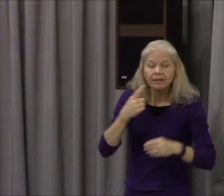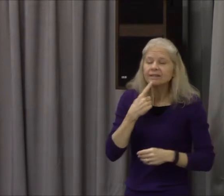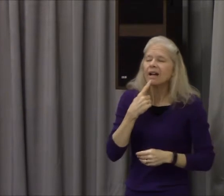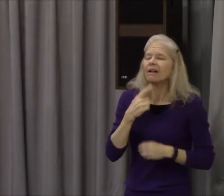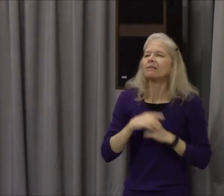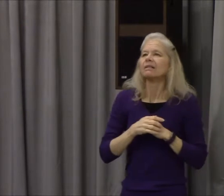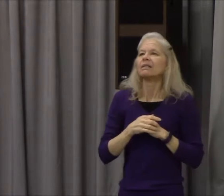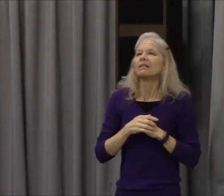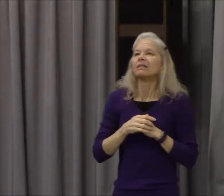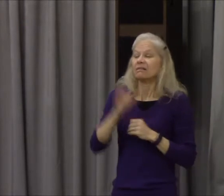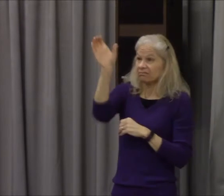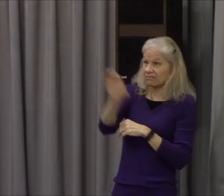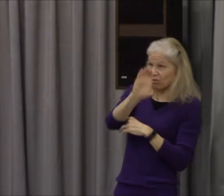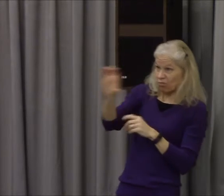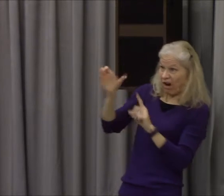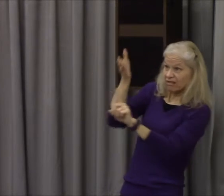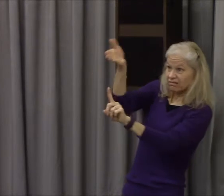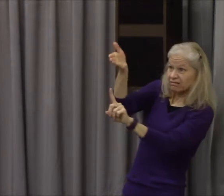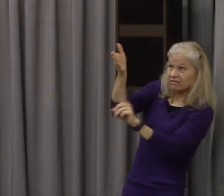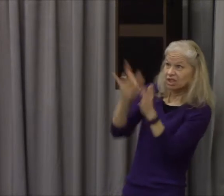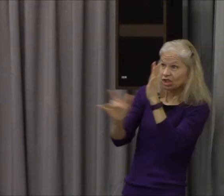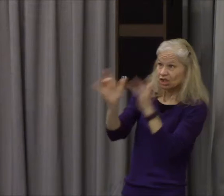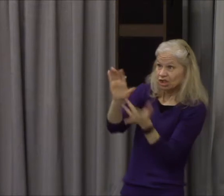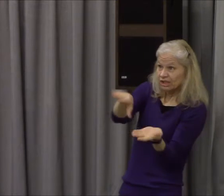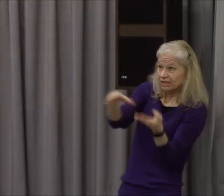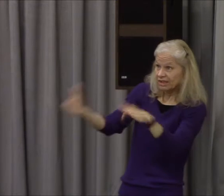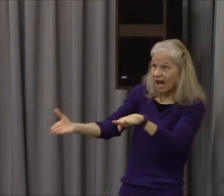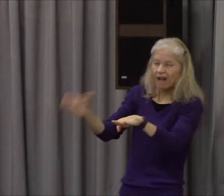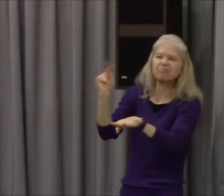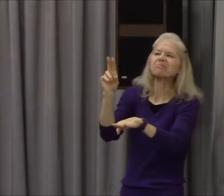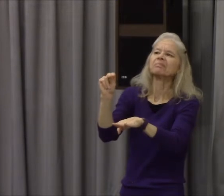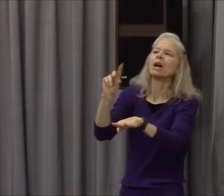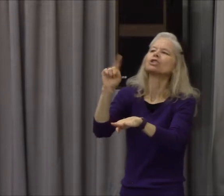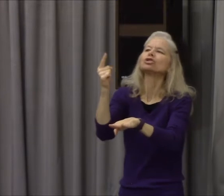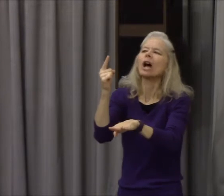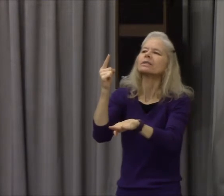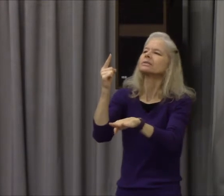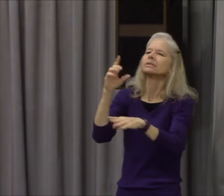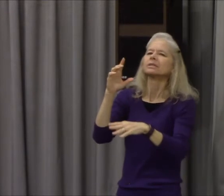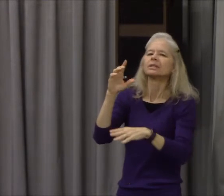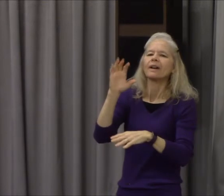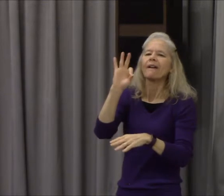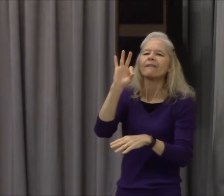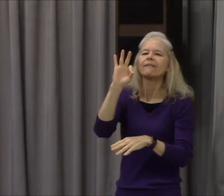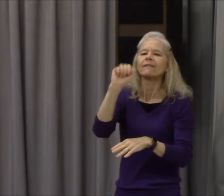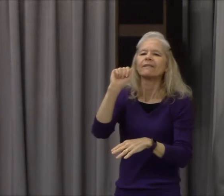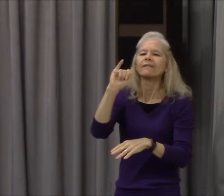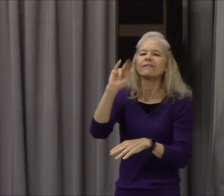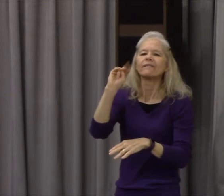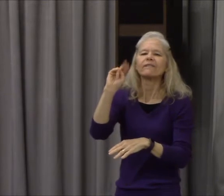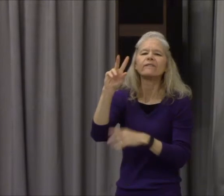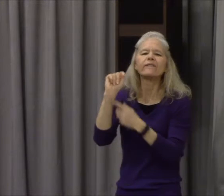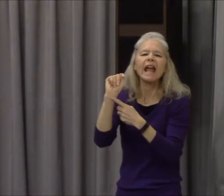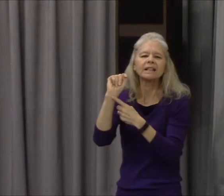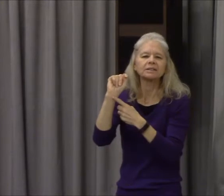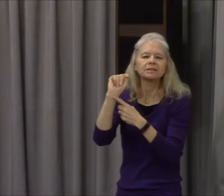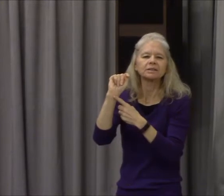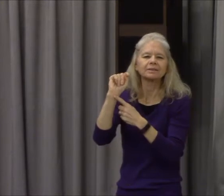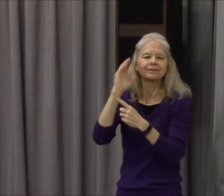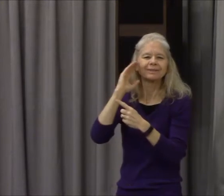When he rose up, he rose again, right? And the apostle, Paul had preached that clearly, and